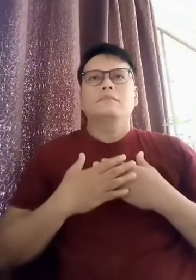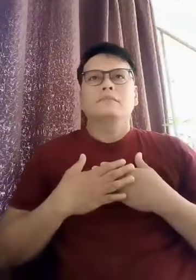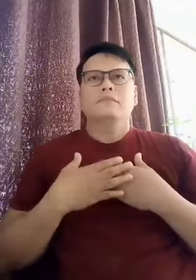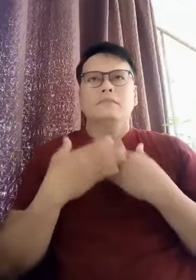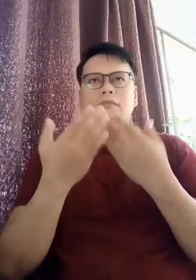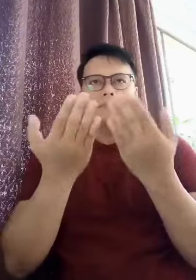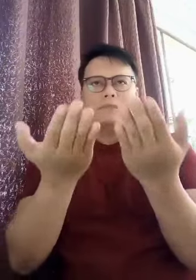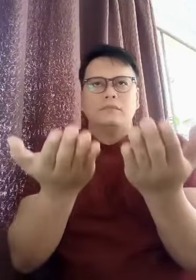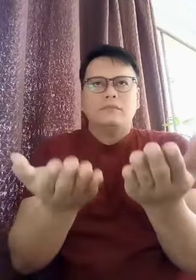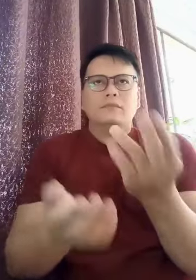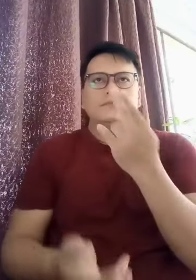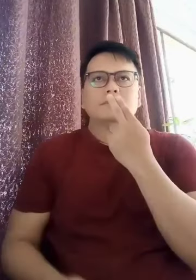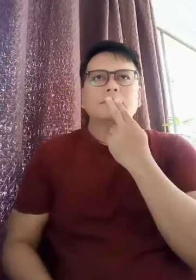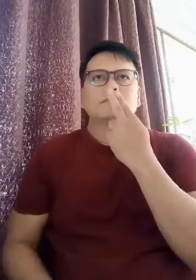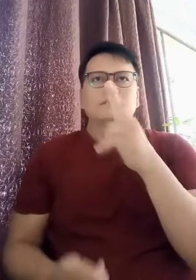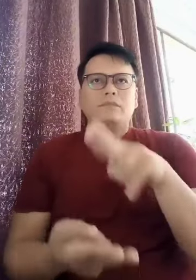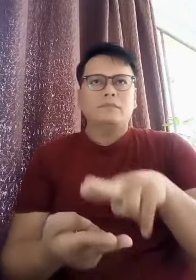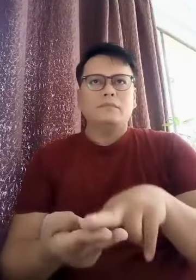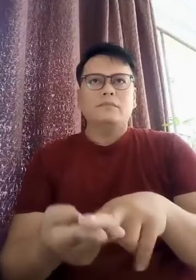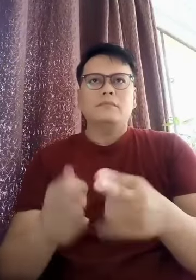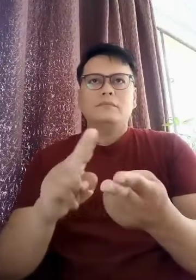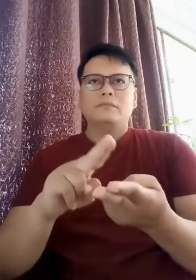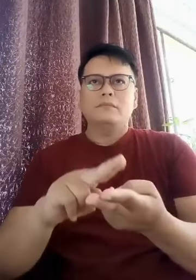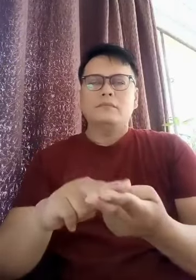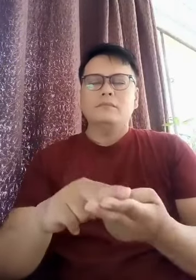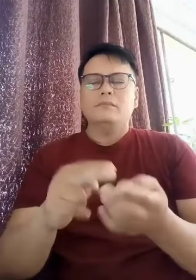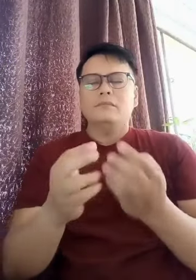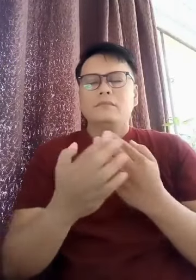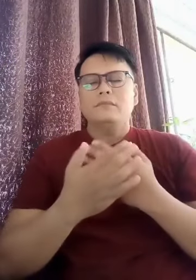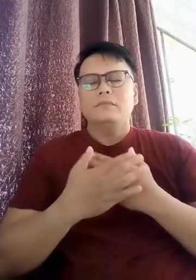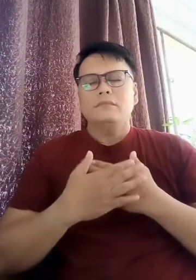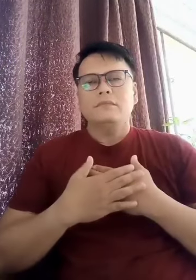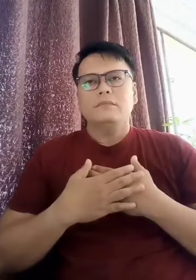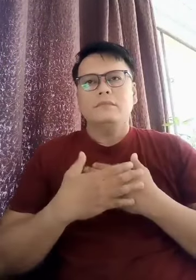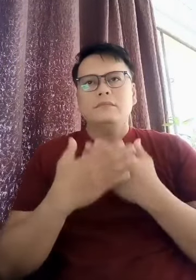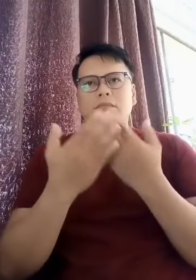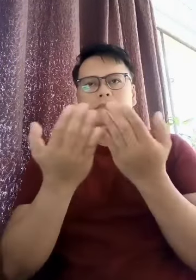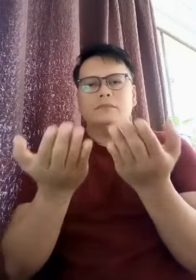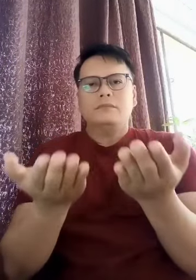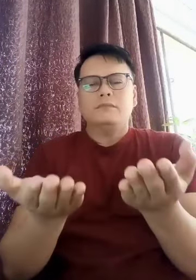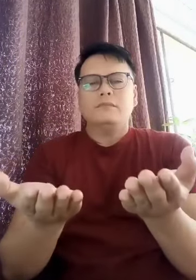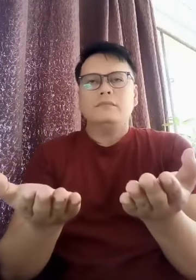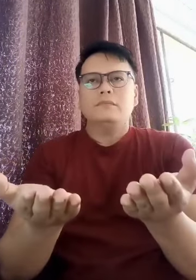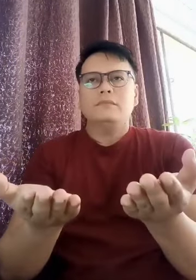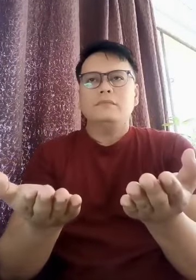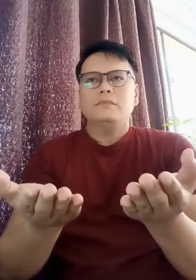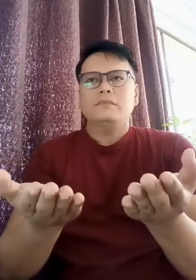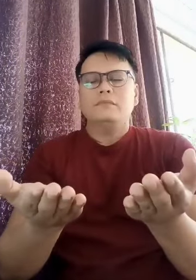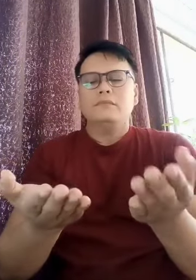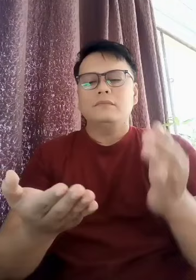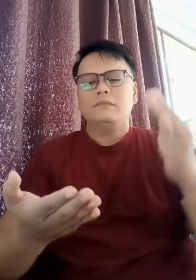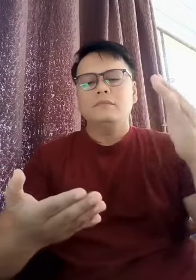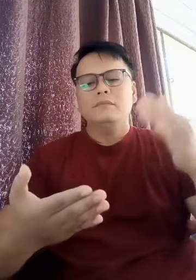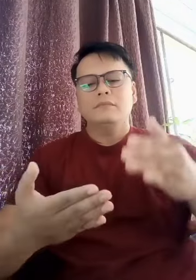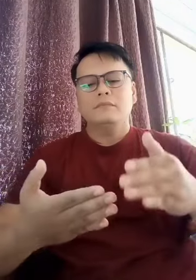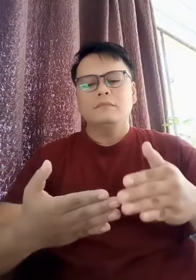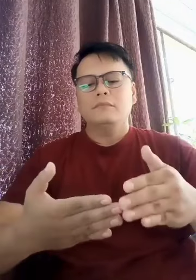can be your good friend, I can love you until